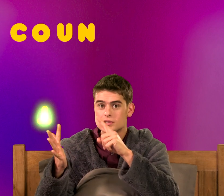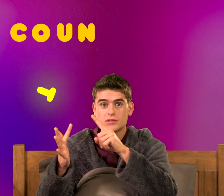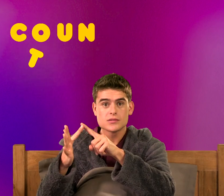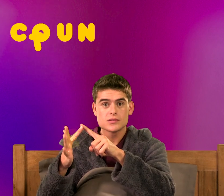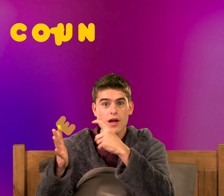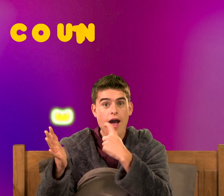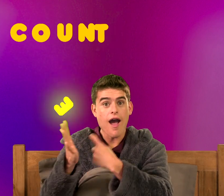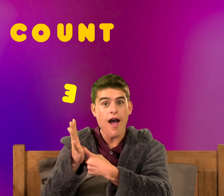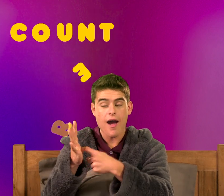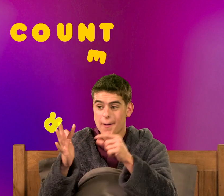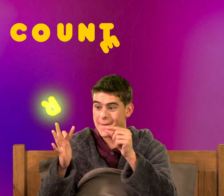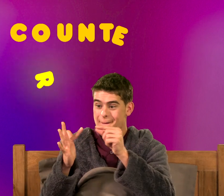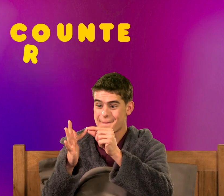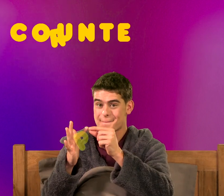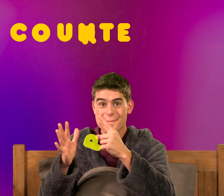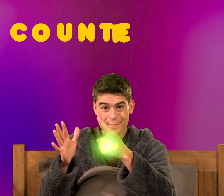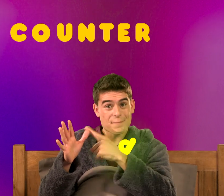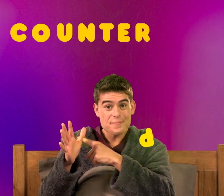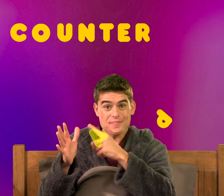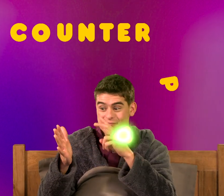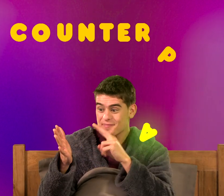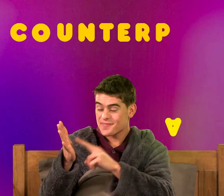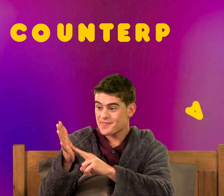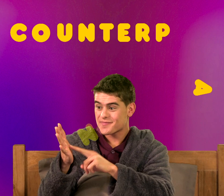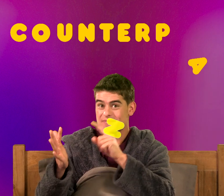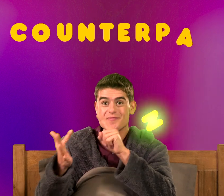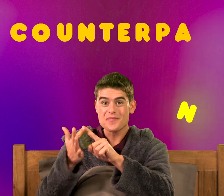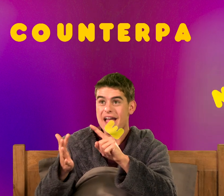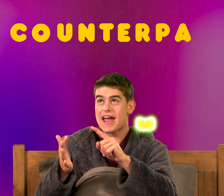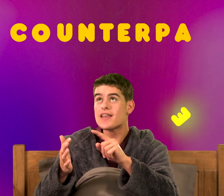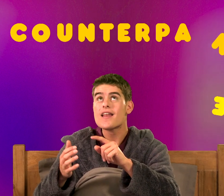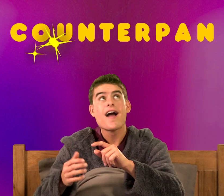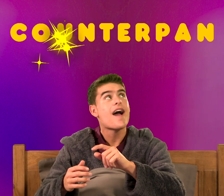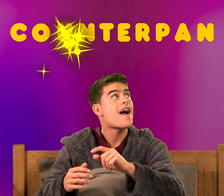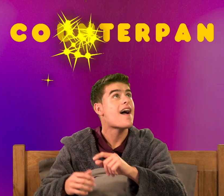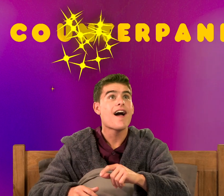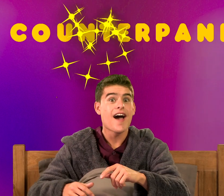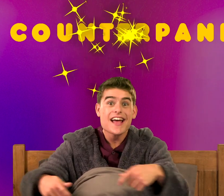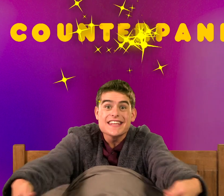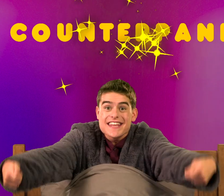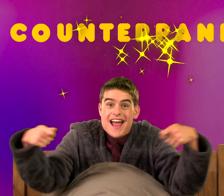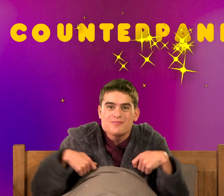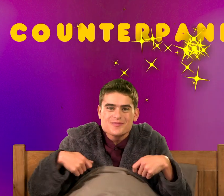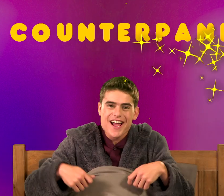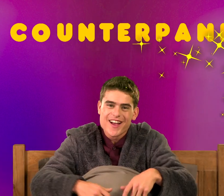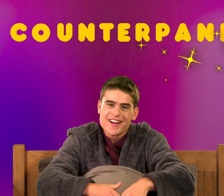-E-R-P-A-N-E. A counterpaint.